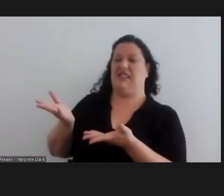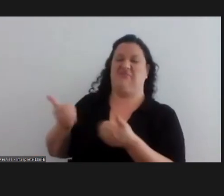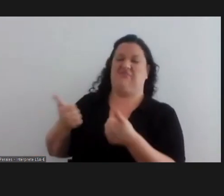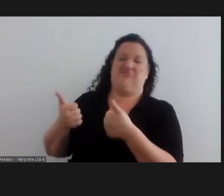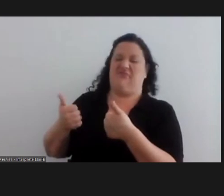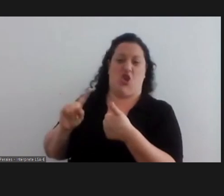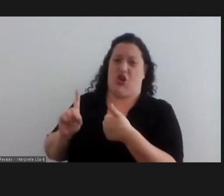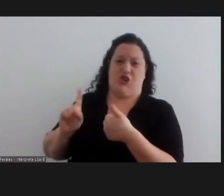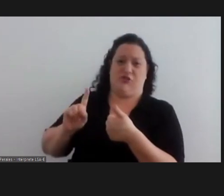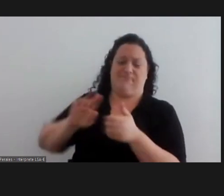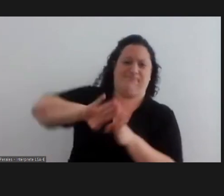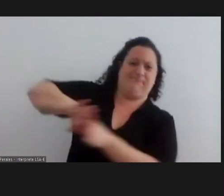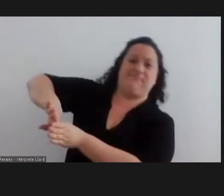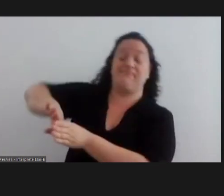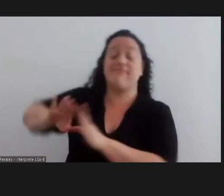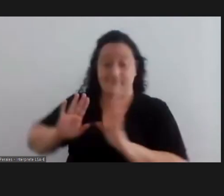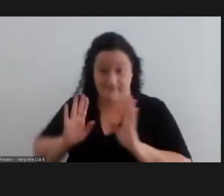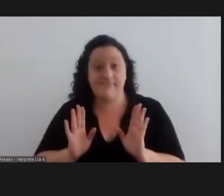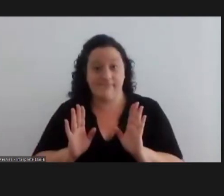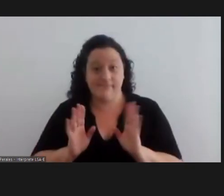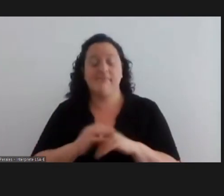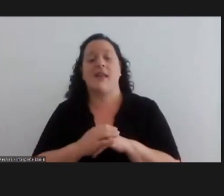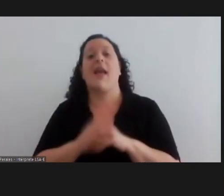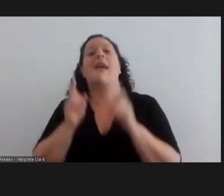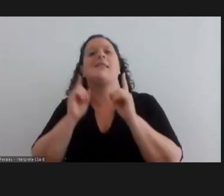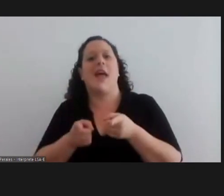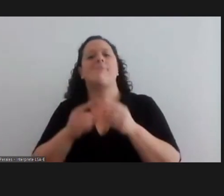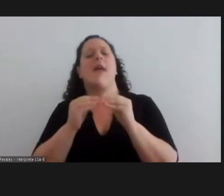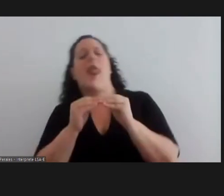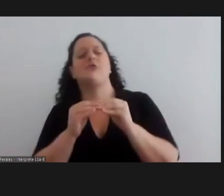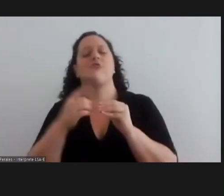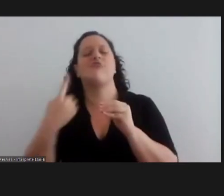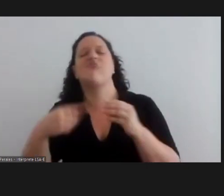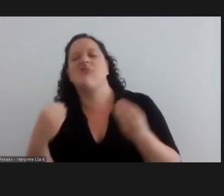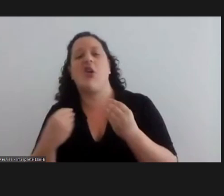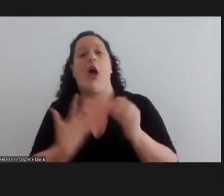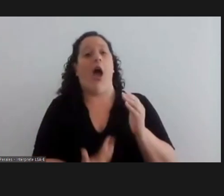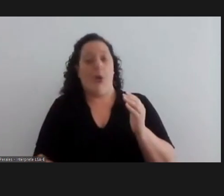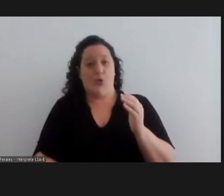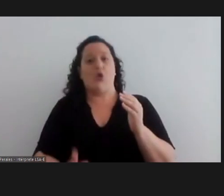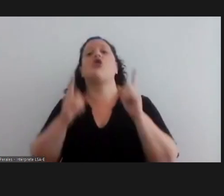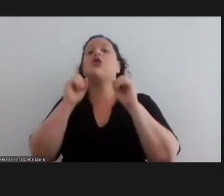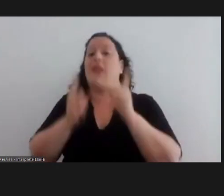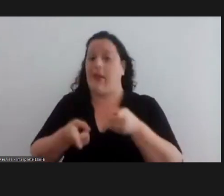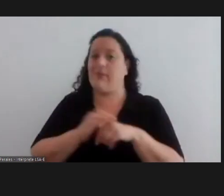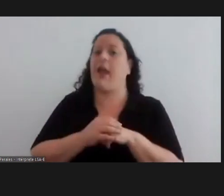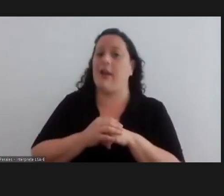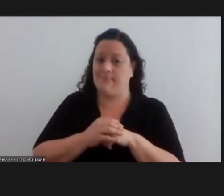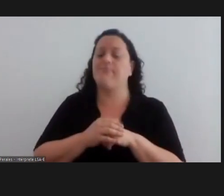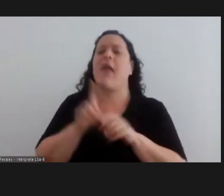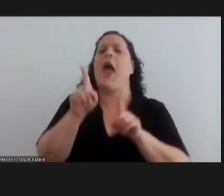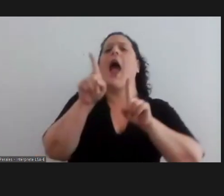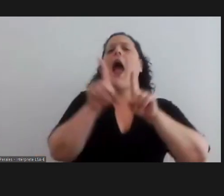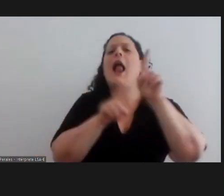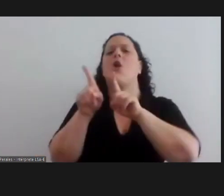festival was not considered relevant within the context of the festival the issue of abortion also divided the waters because